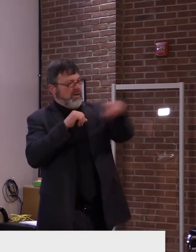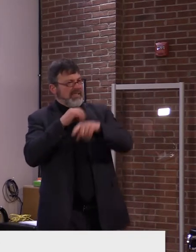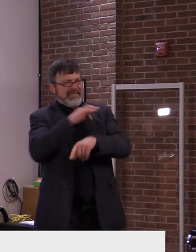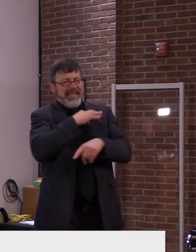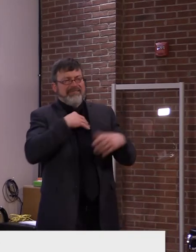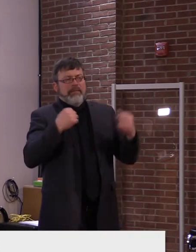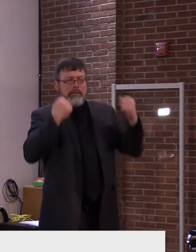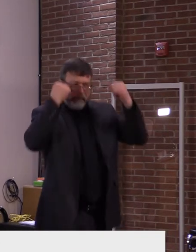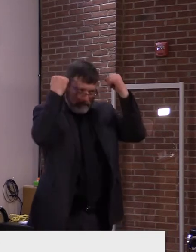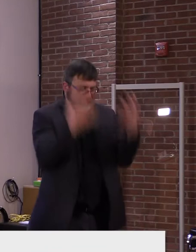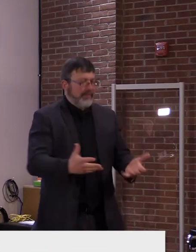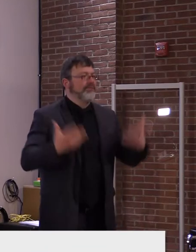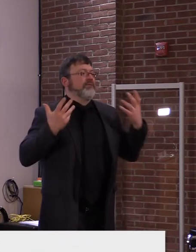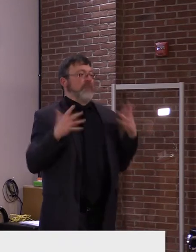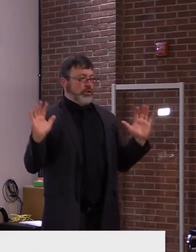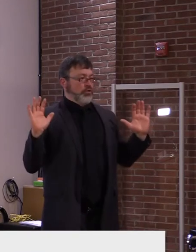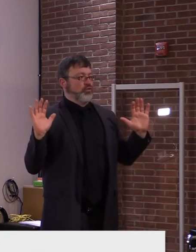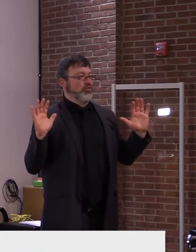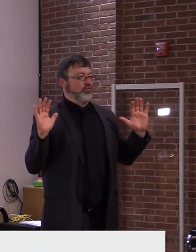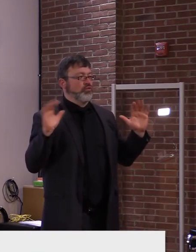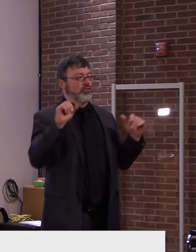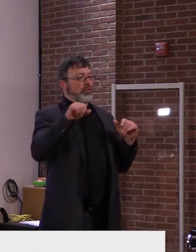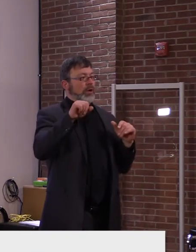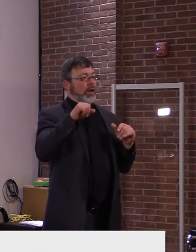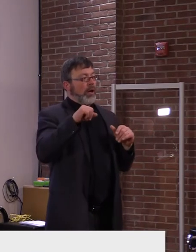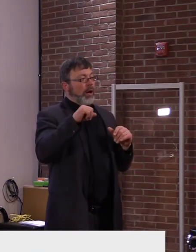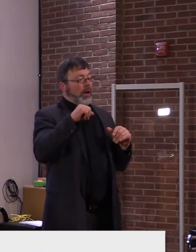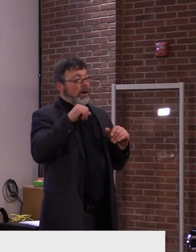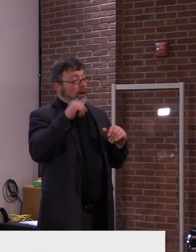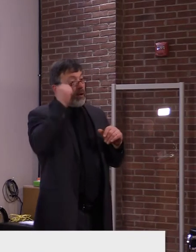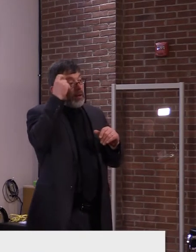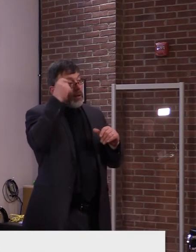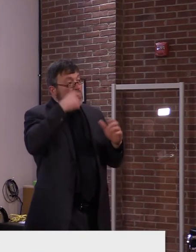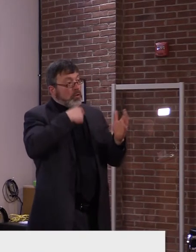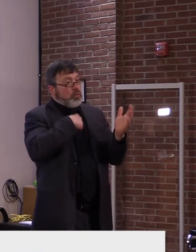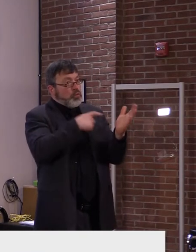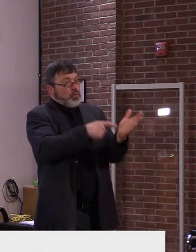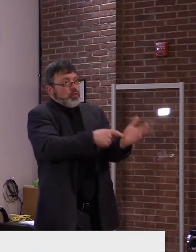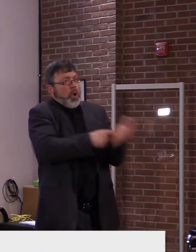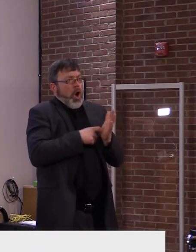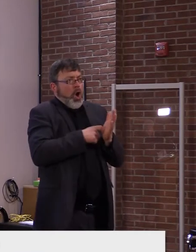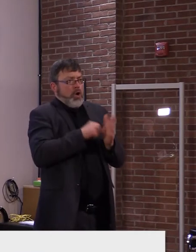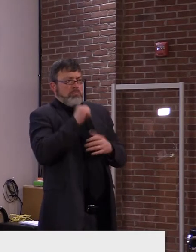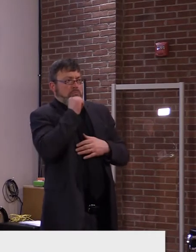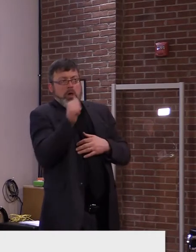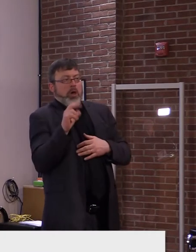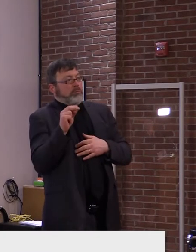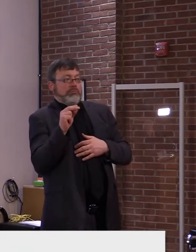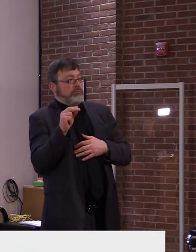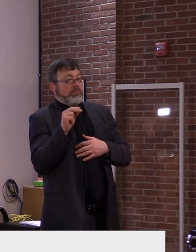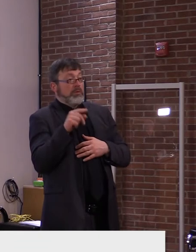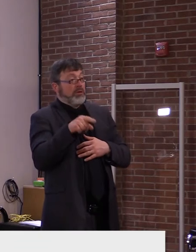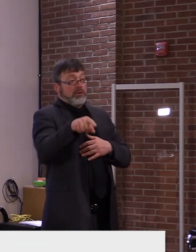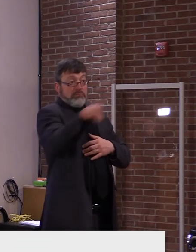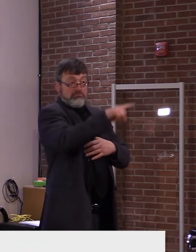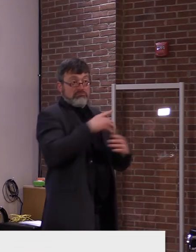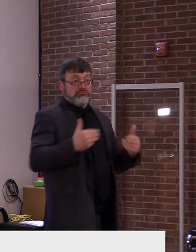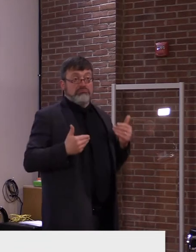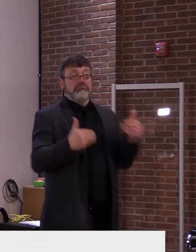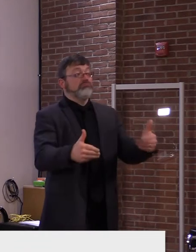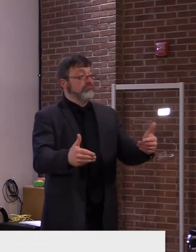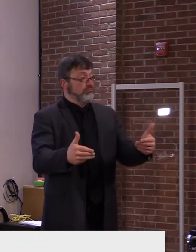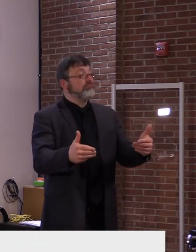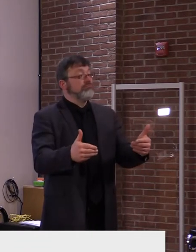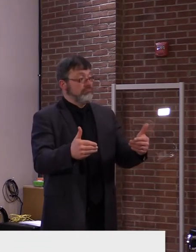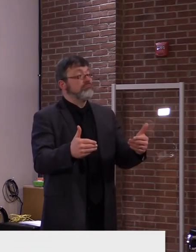aren't requiring vaccination. Um, it's going to be an individual choice, but, uh, that is staff and residents. Now, like I